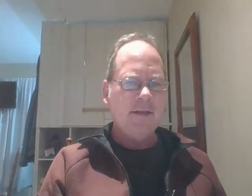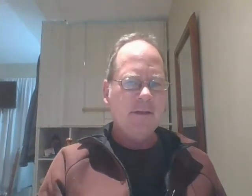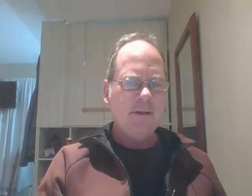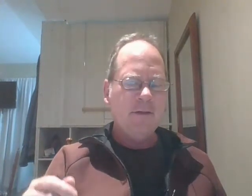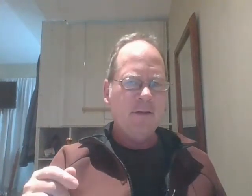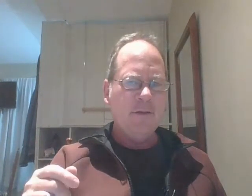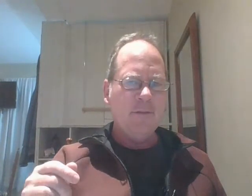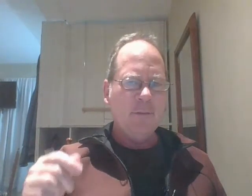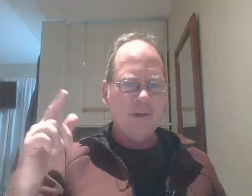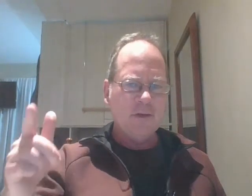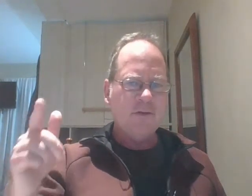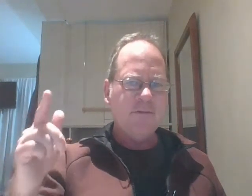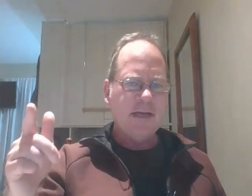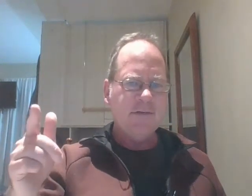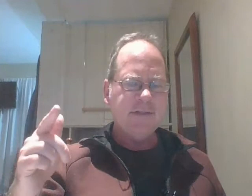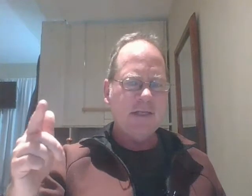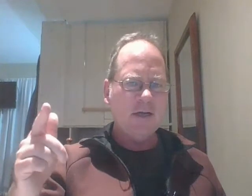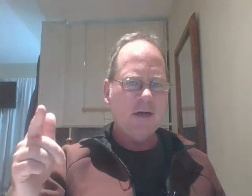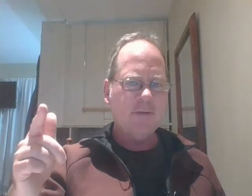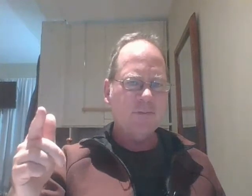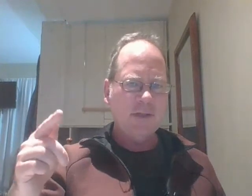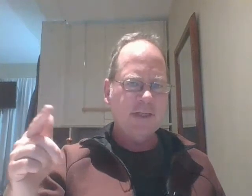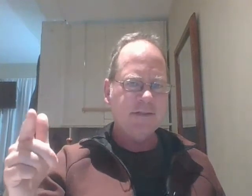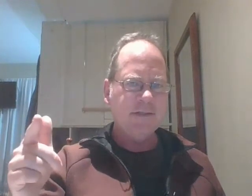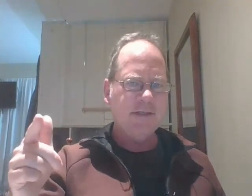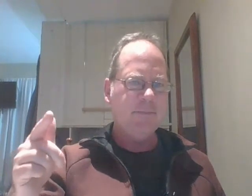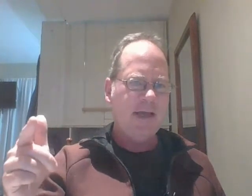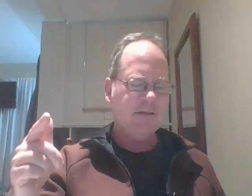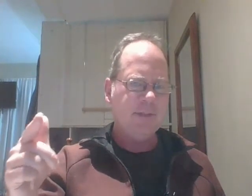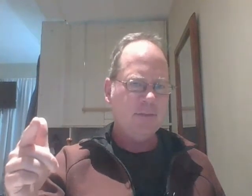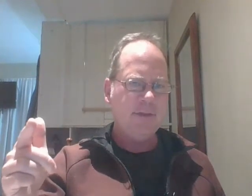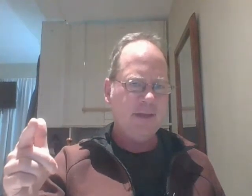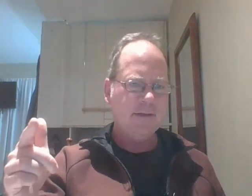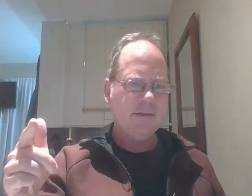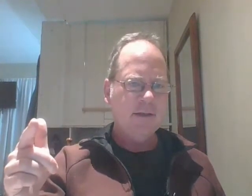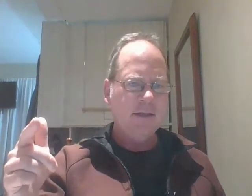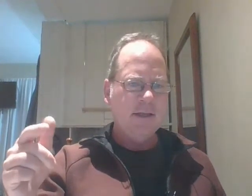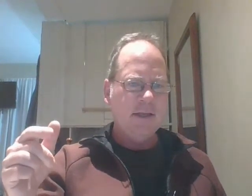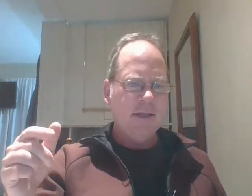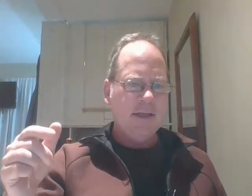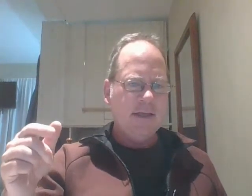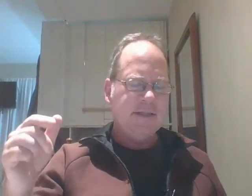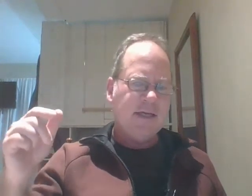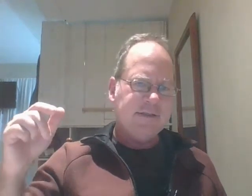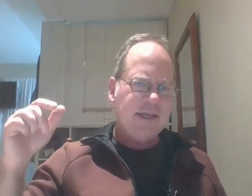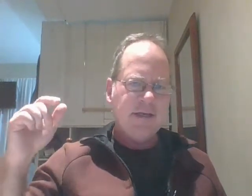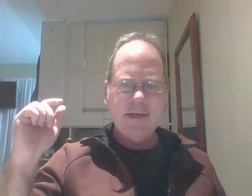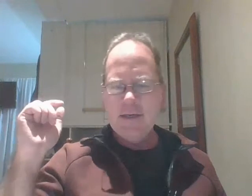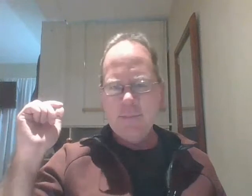that the political divide you see in congress really isn't as bad as people think he's not saying he didn't mean to